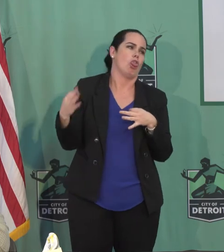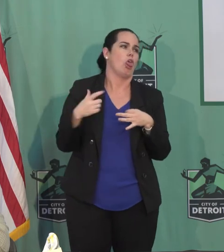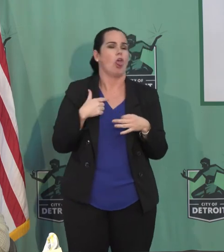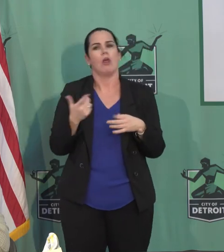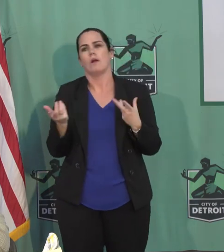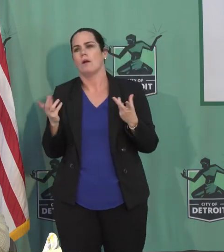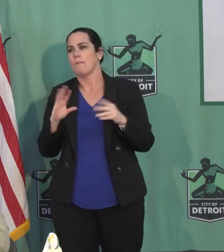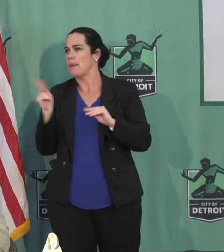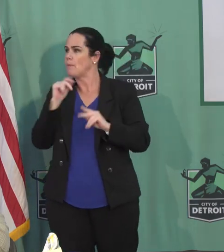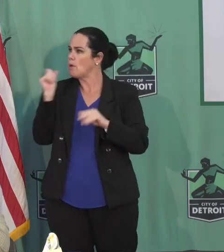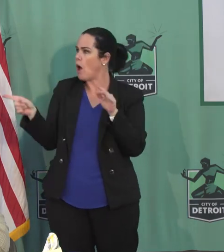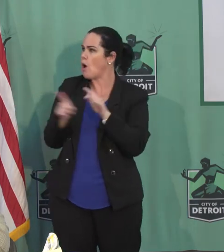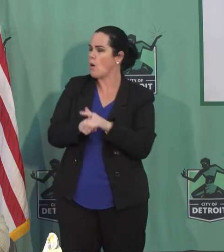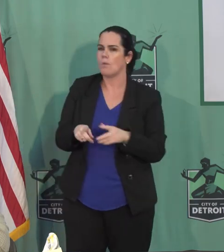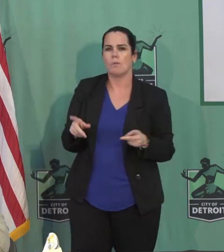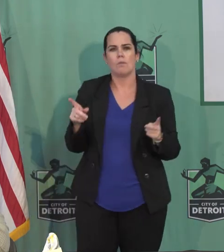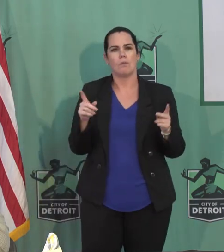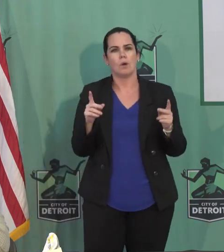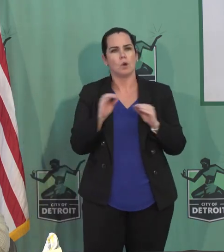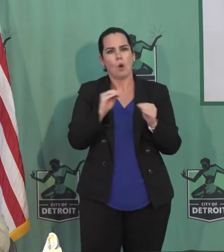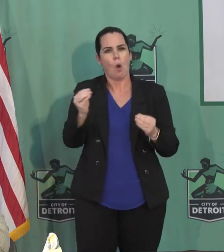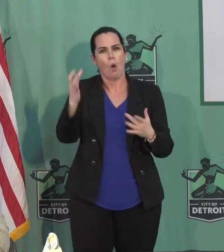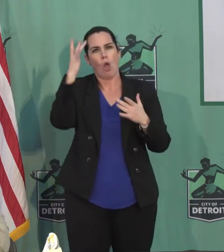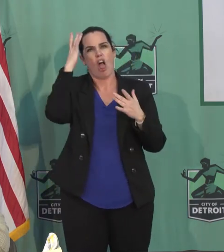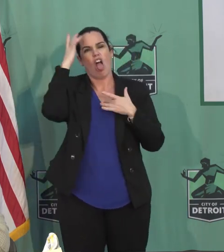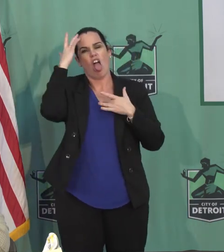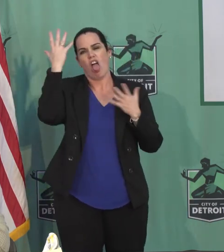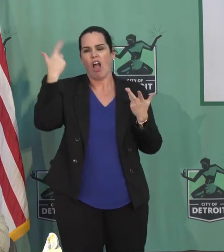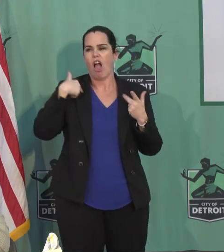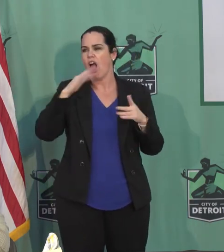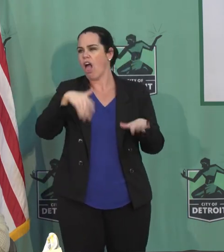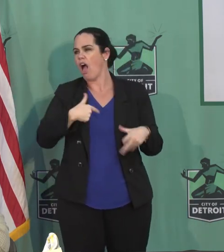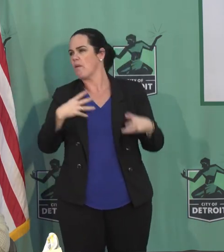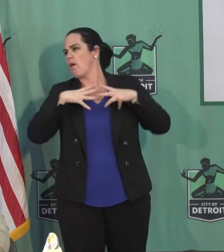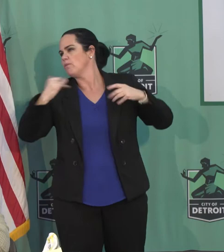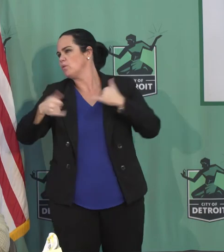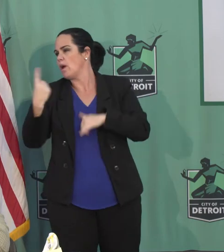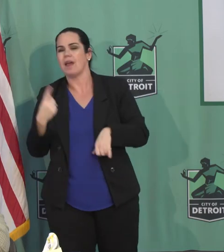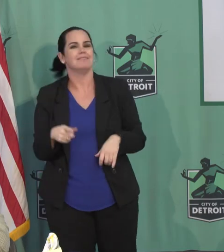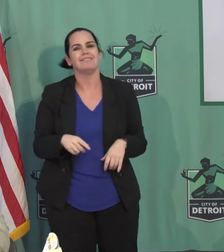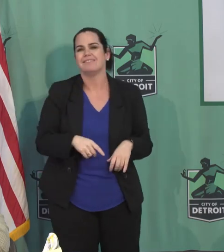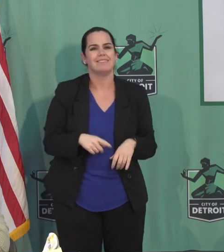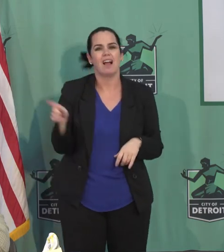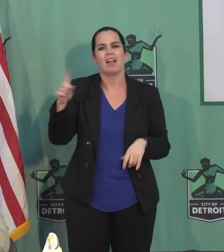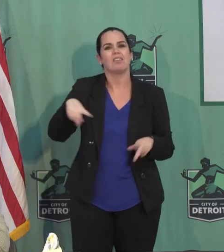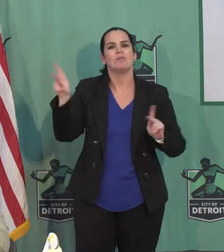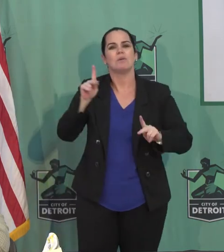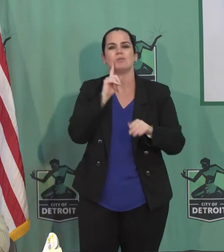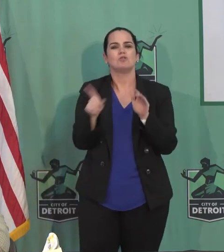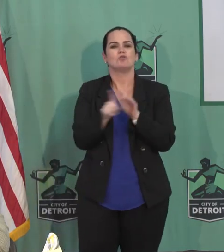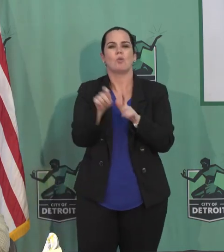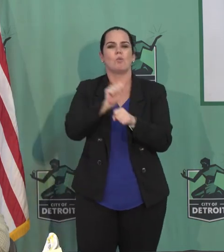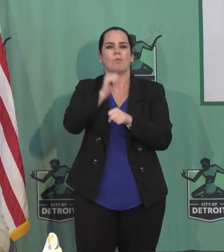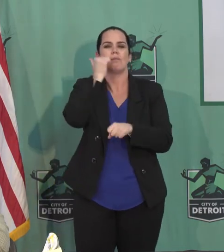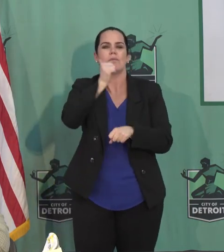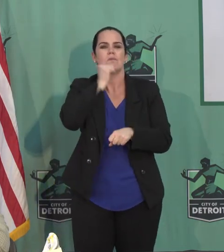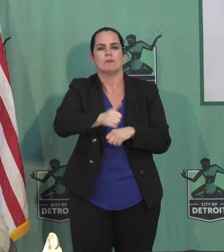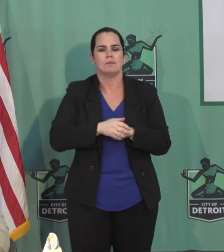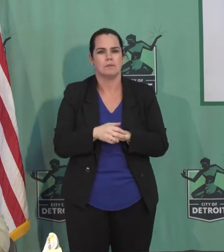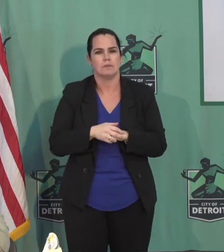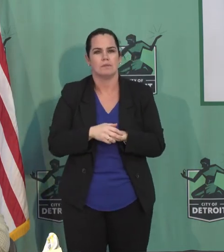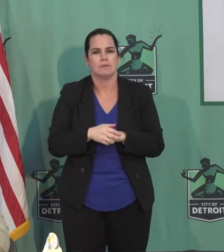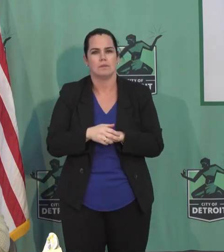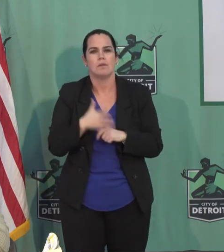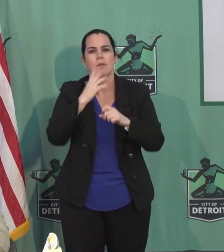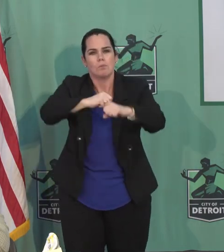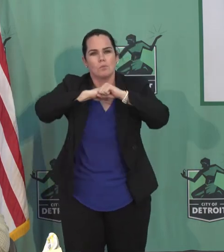not showing up for work, you haven't heard about sick calls. These men and women just show up every single day and protect